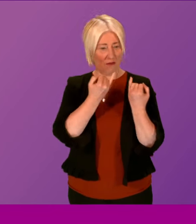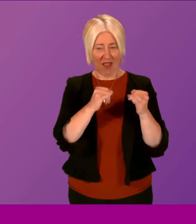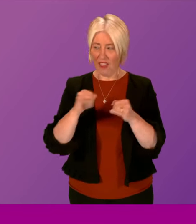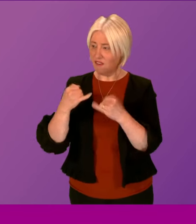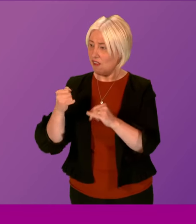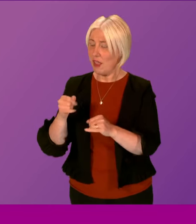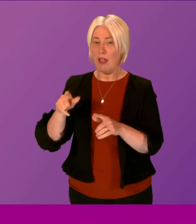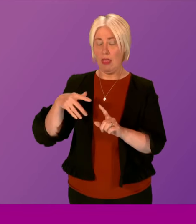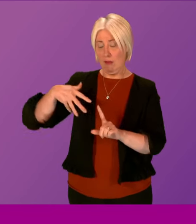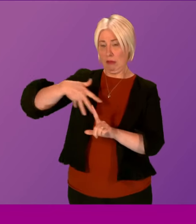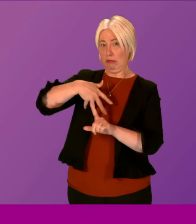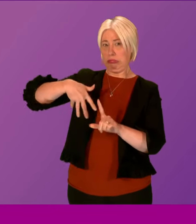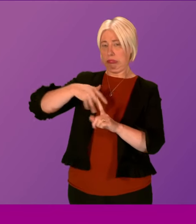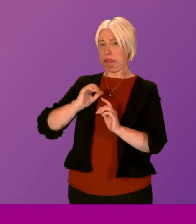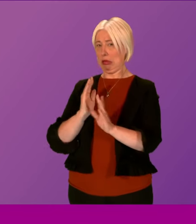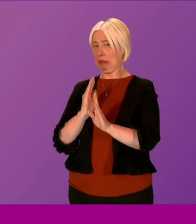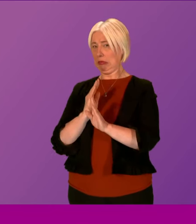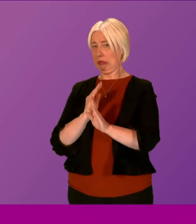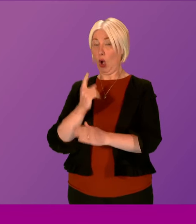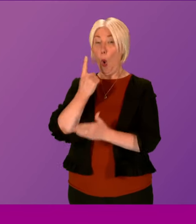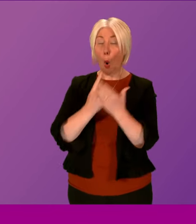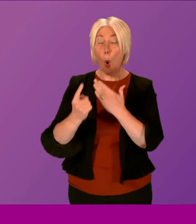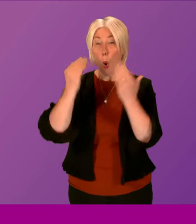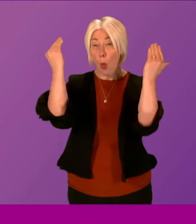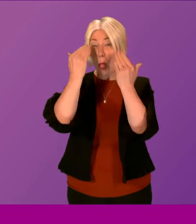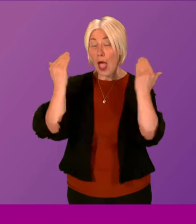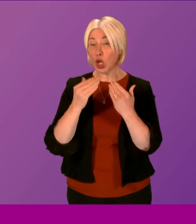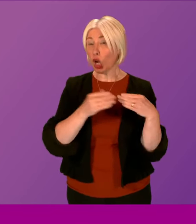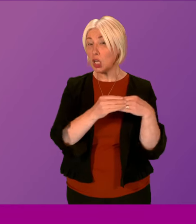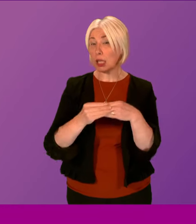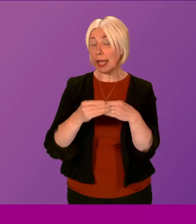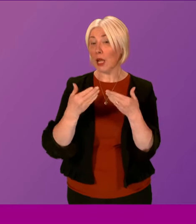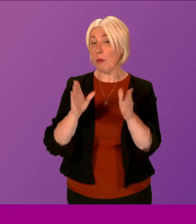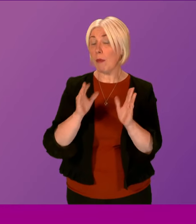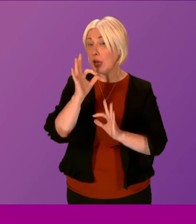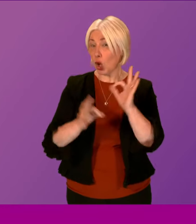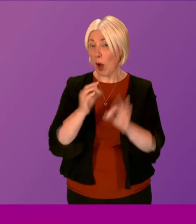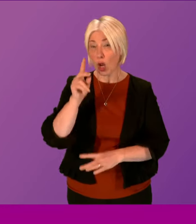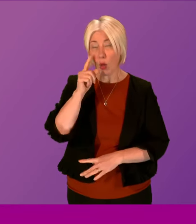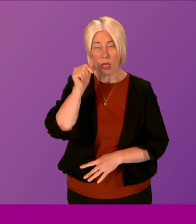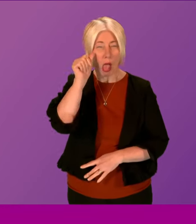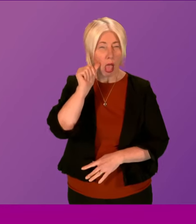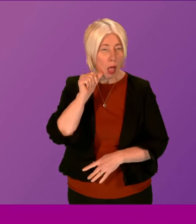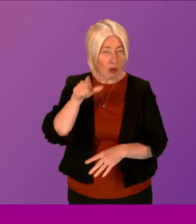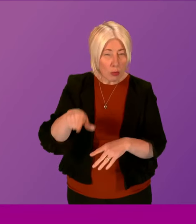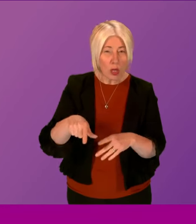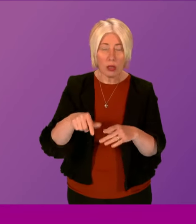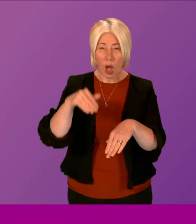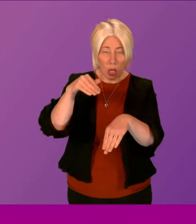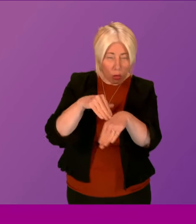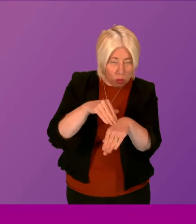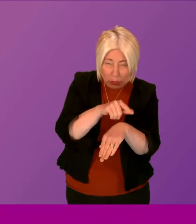shadows. She finished by saying only a judge-led public inquiry will reveal the corruption, the criminality